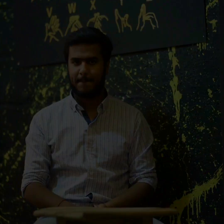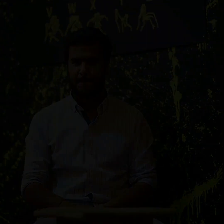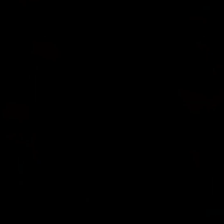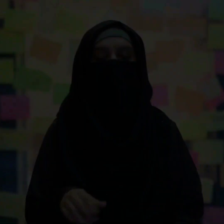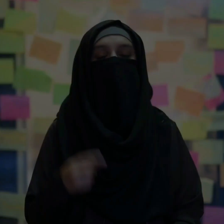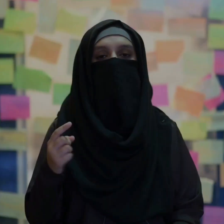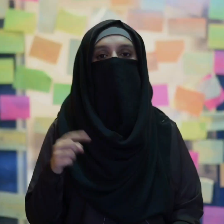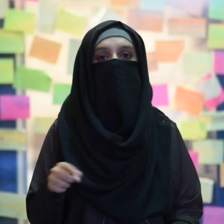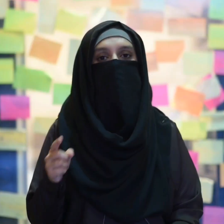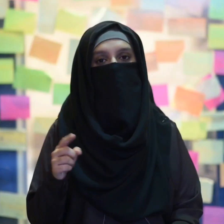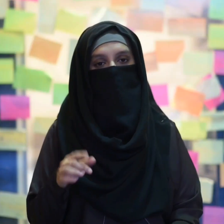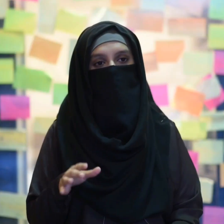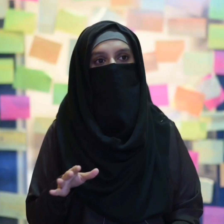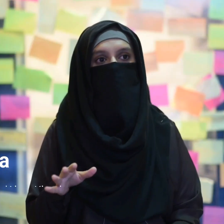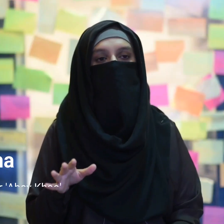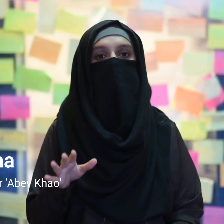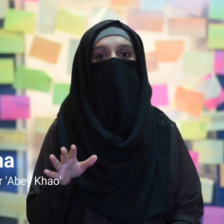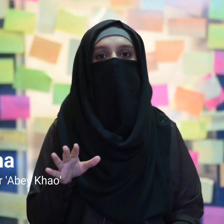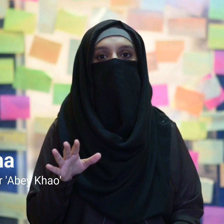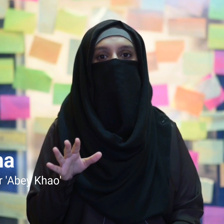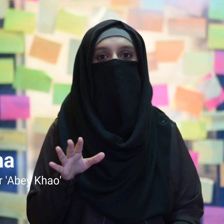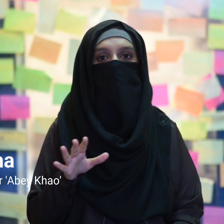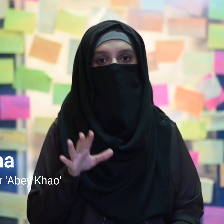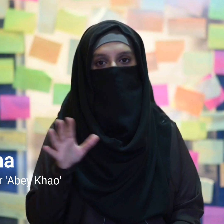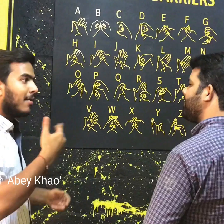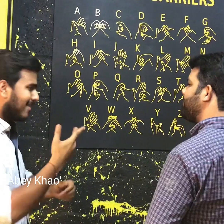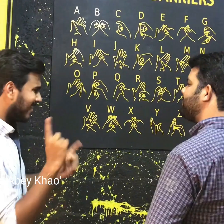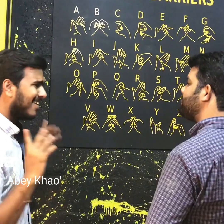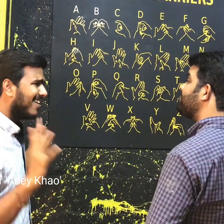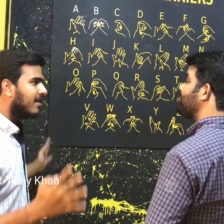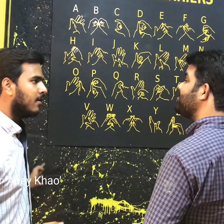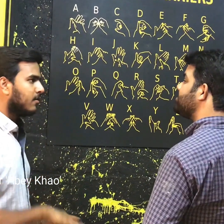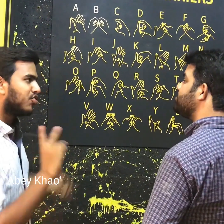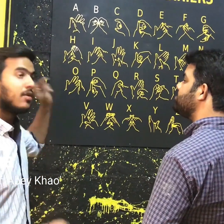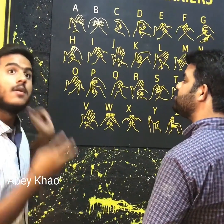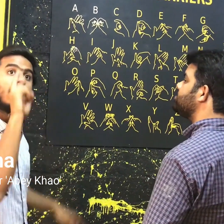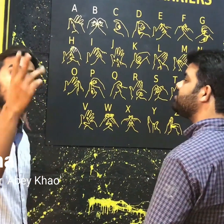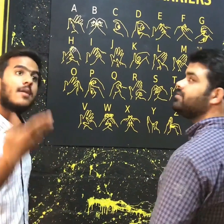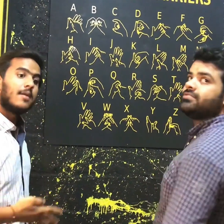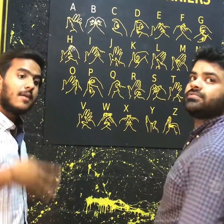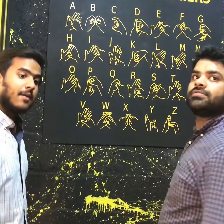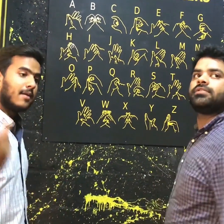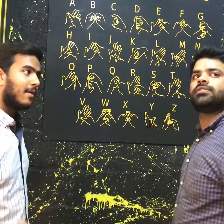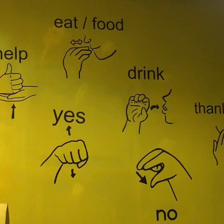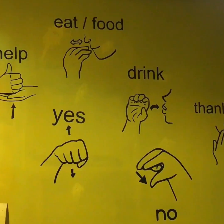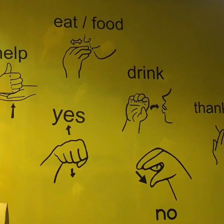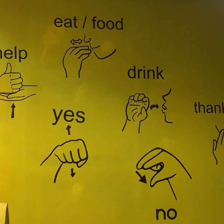When Fizal shared us first, I would like to start a cafe. I to deaf people and I